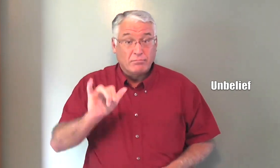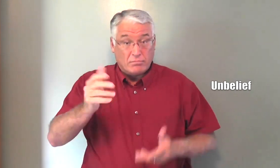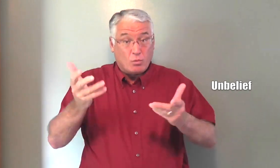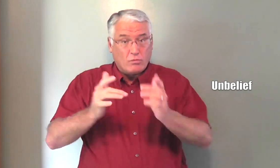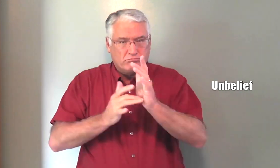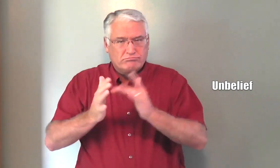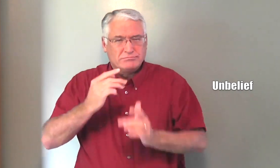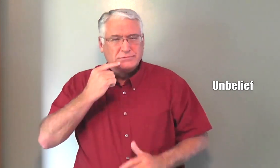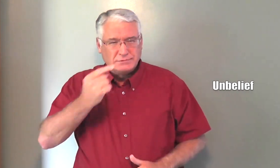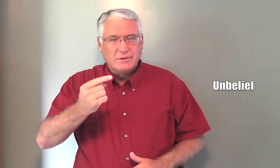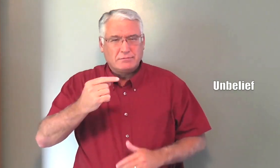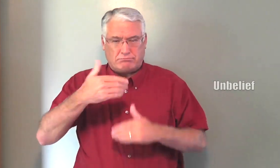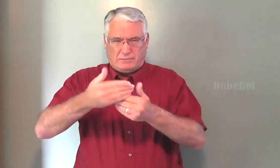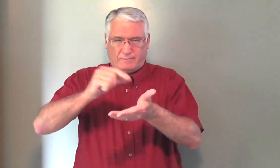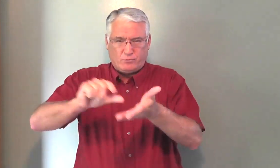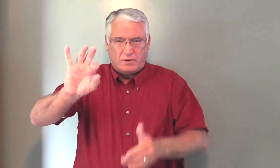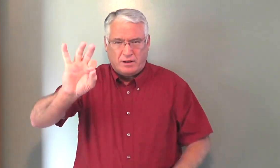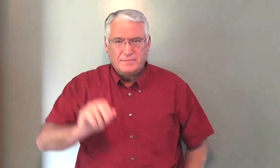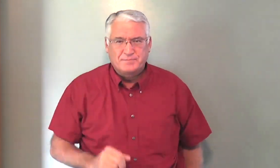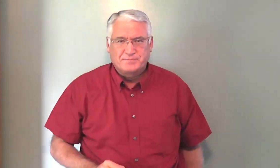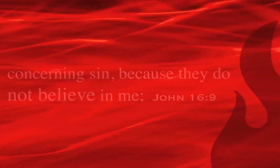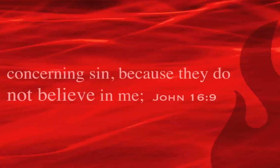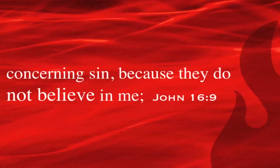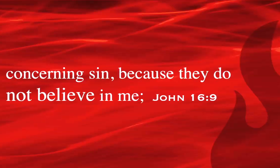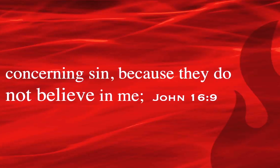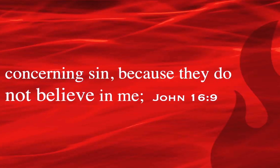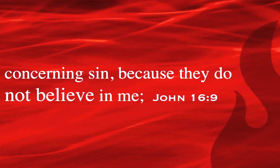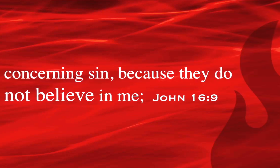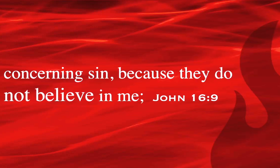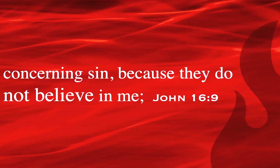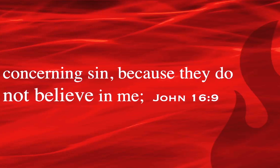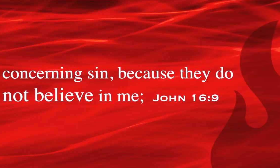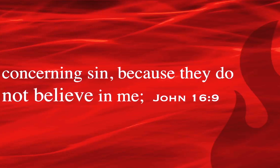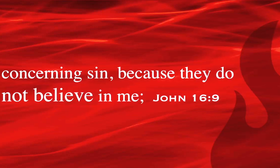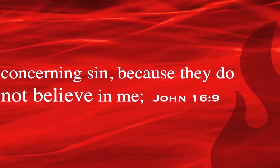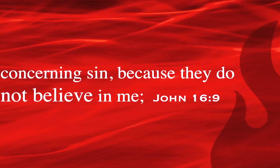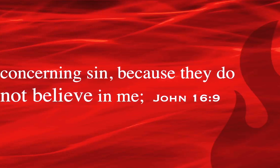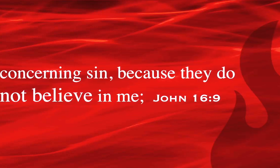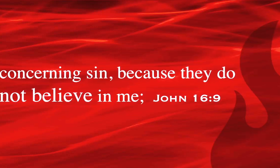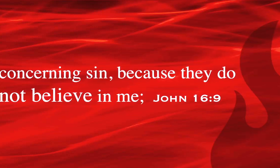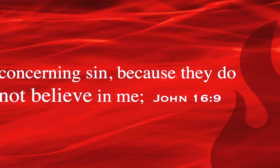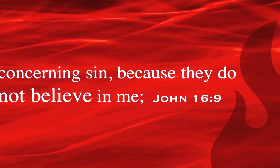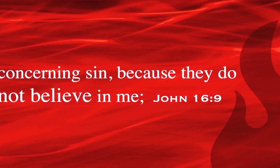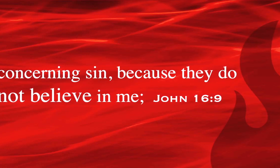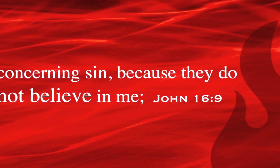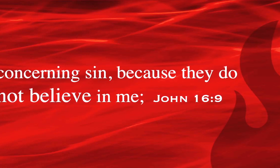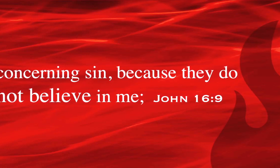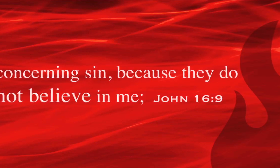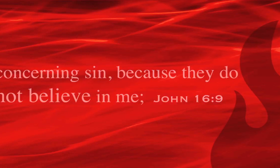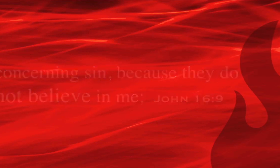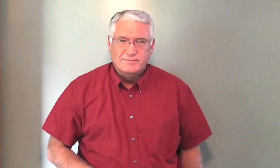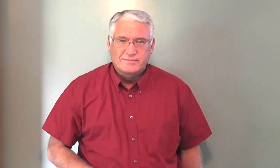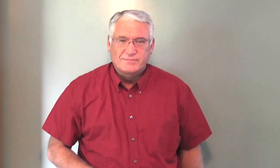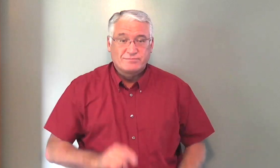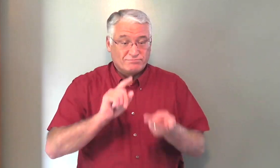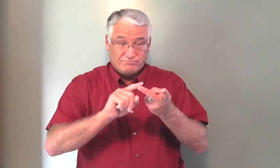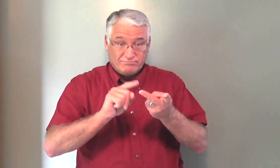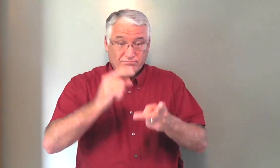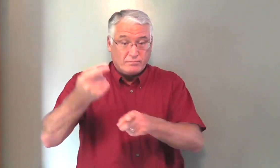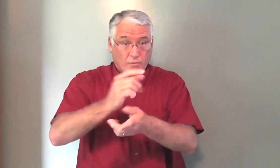And that's what Jesus says in the next verse concerning sin because they do not believe in me. Secondly,